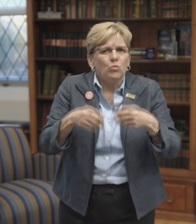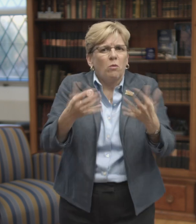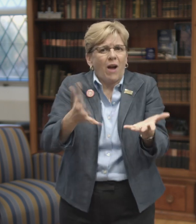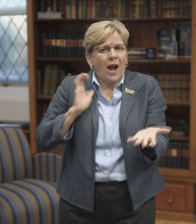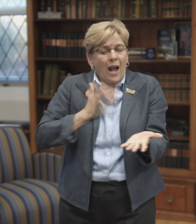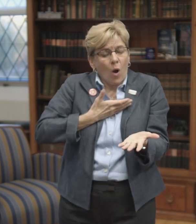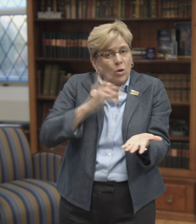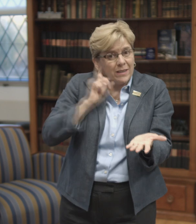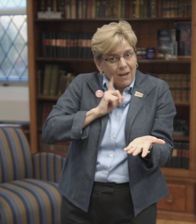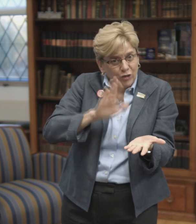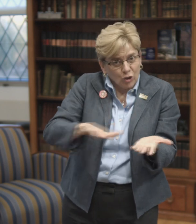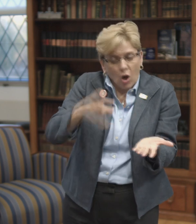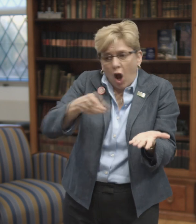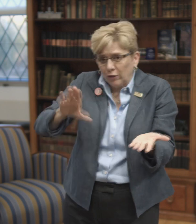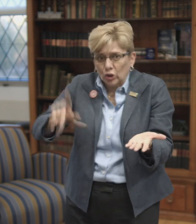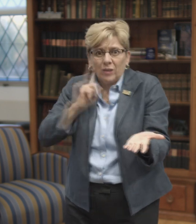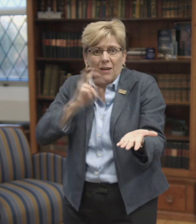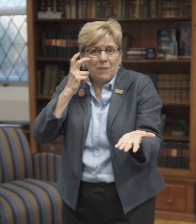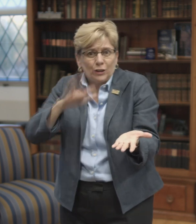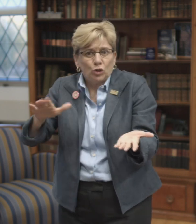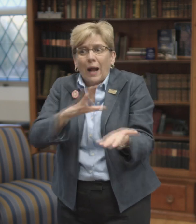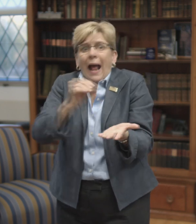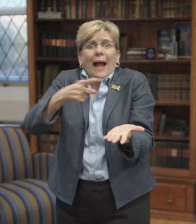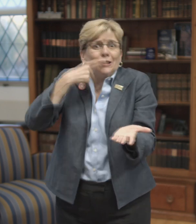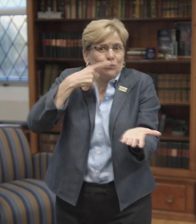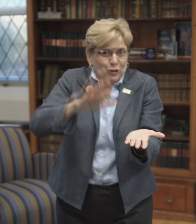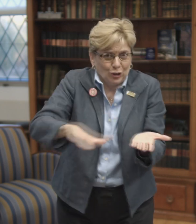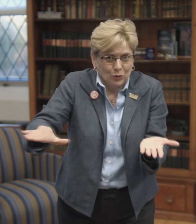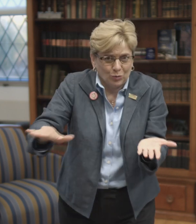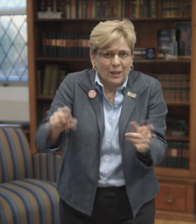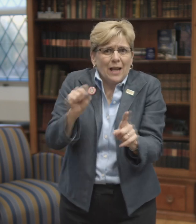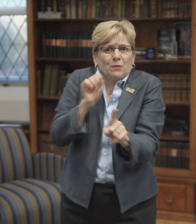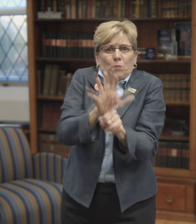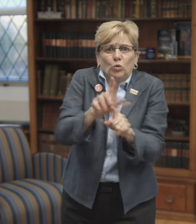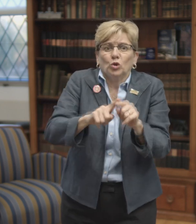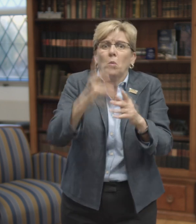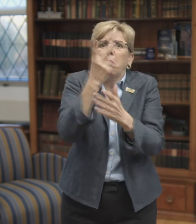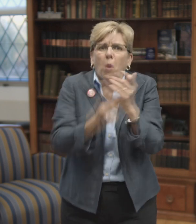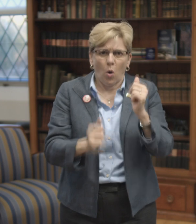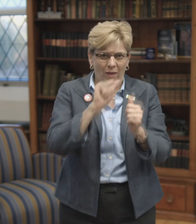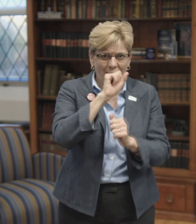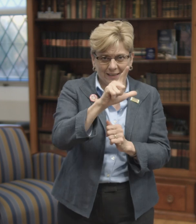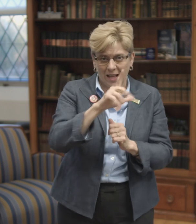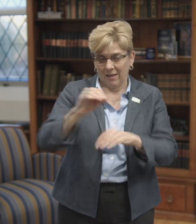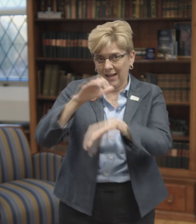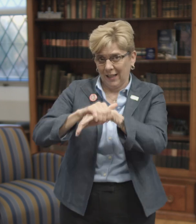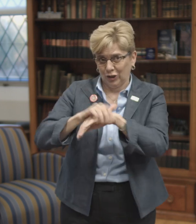So let's move forward by providing our deaf children, hard-hearing children, deaf-blind children, and hearing children to both